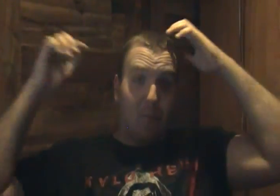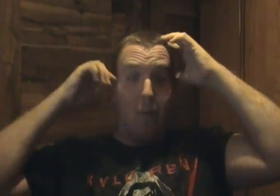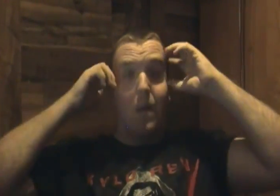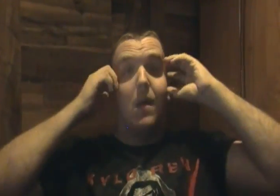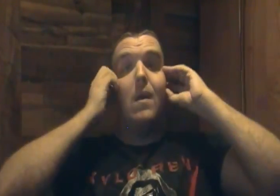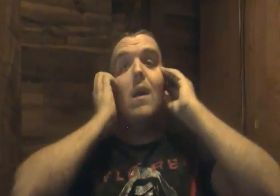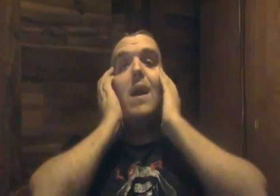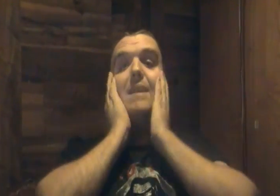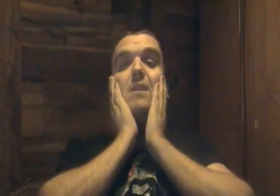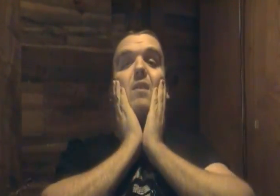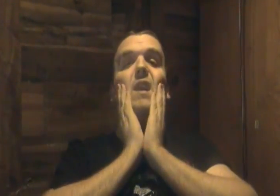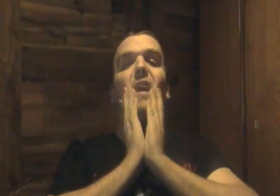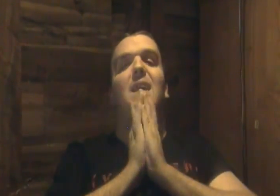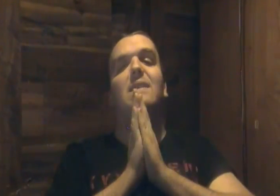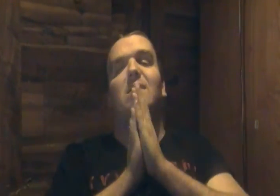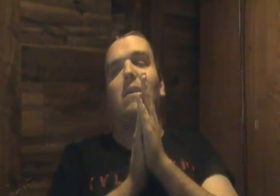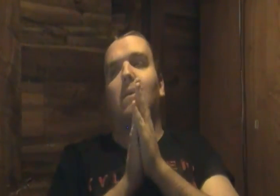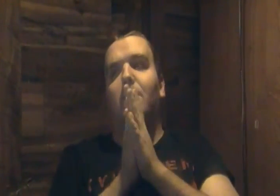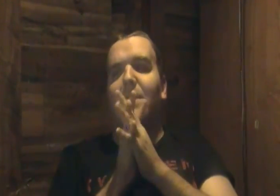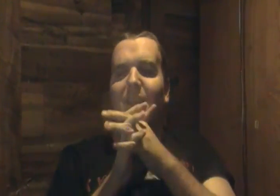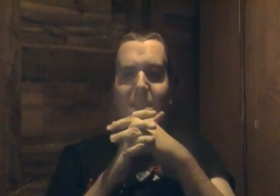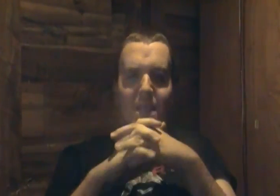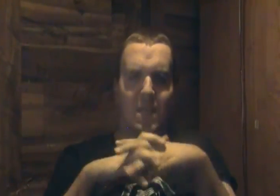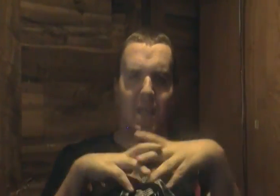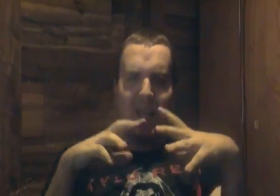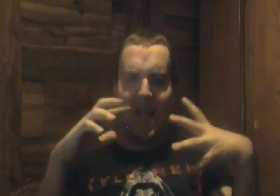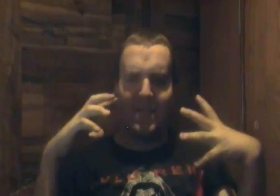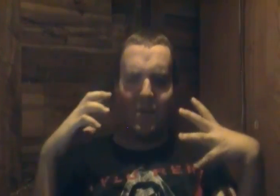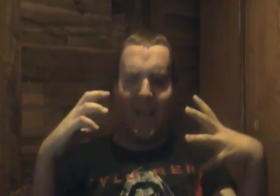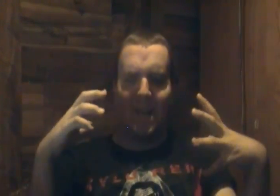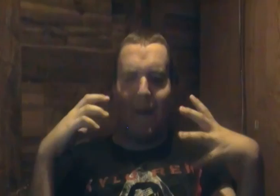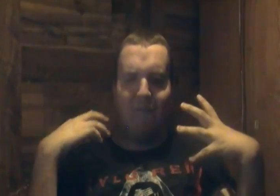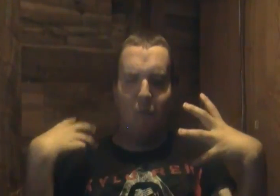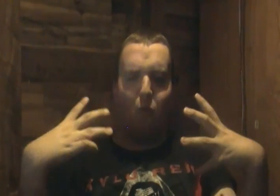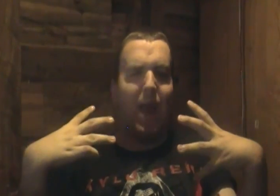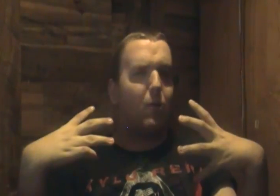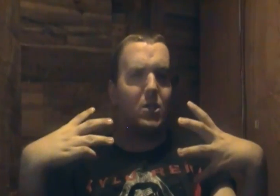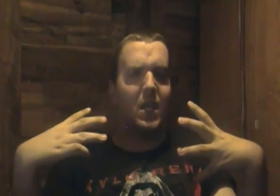temple and so the kids um the kids are taking about four hours